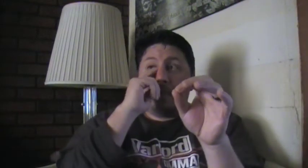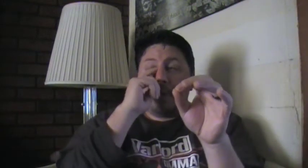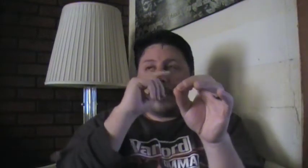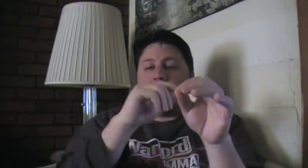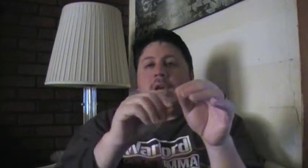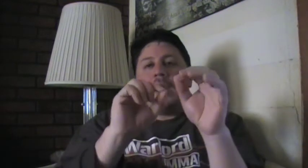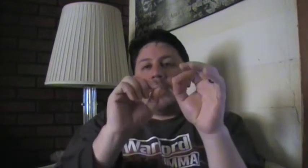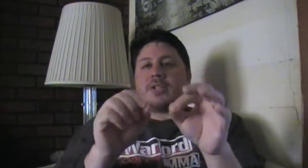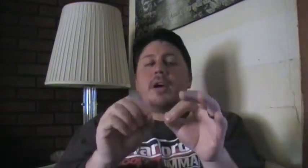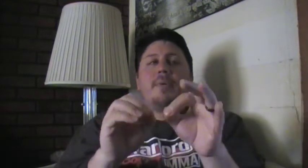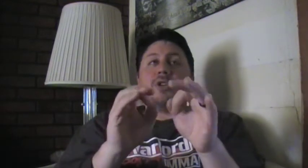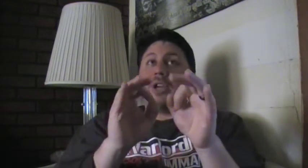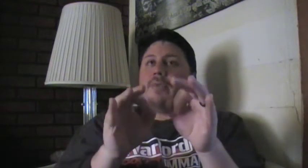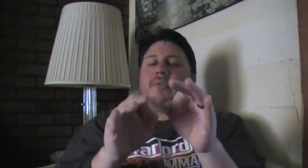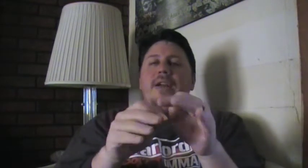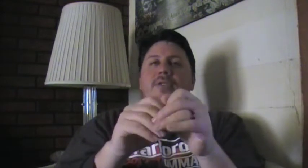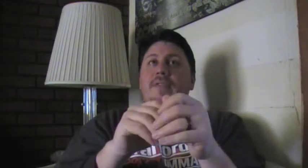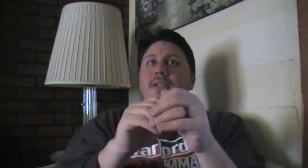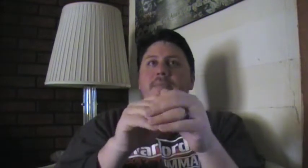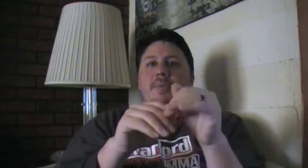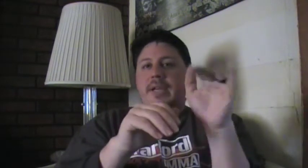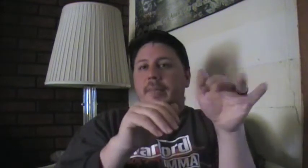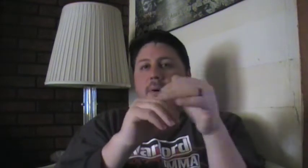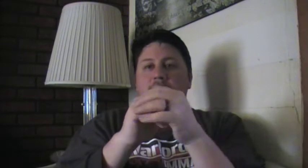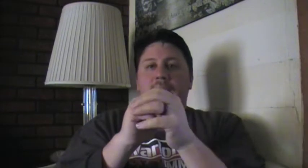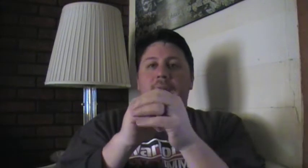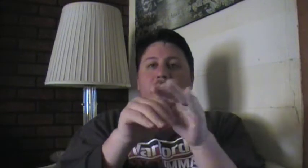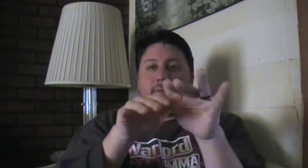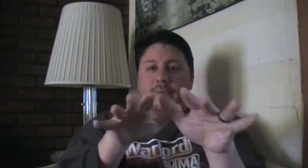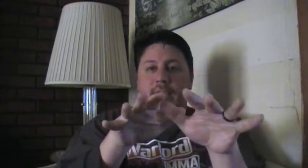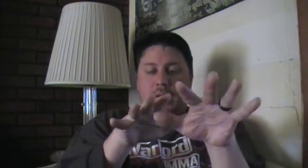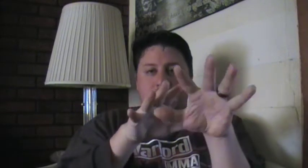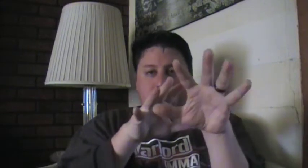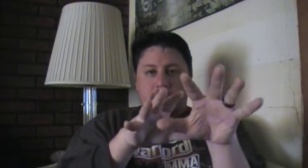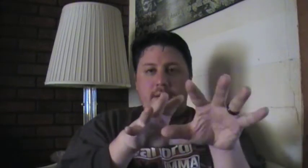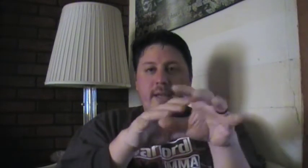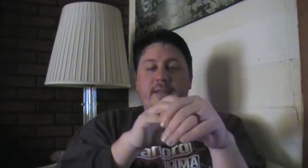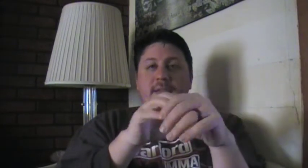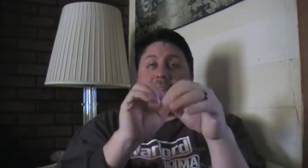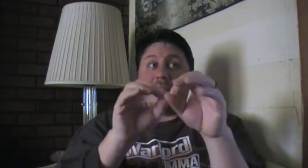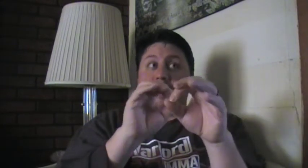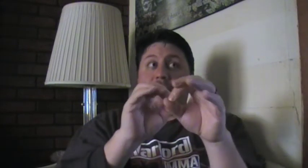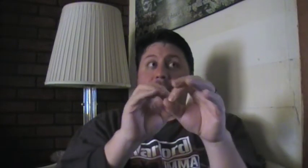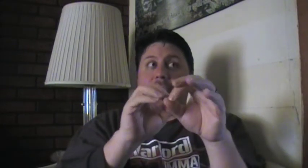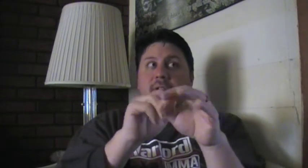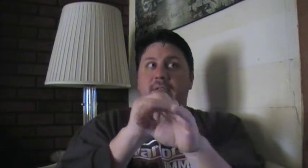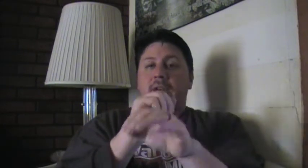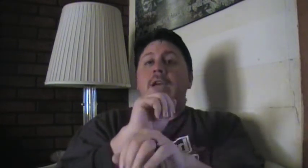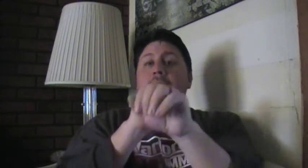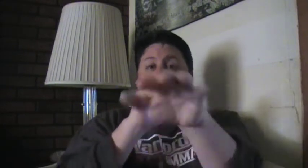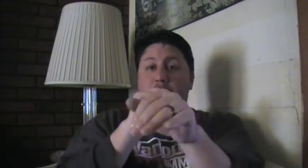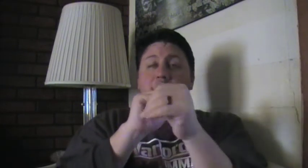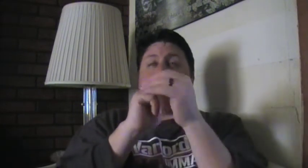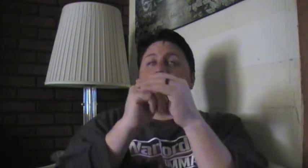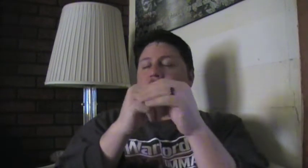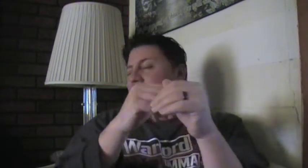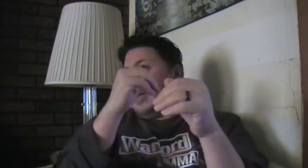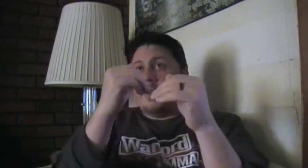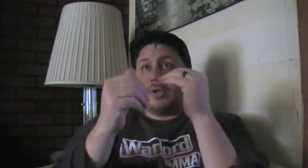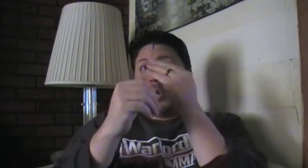Okay. And there's some are genuine fighters. I've seen people take a poke in the eye in – I think some of the female fighters I've seen get poked in the eye and they just go,